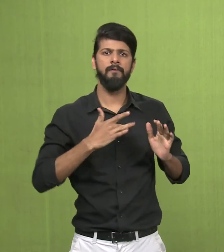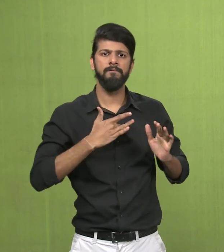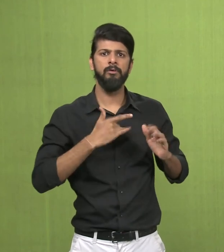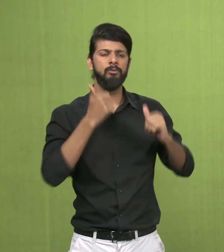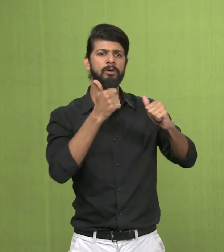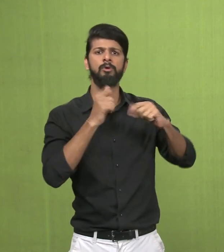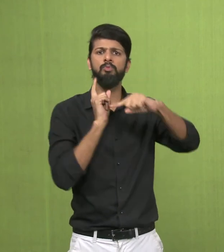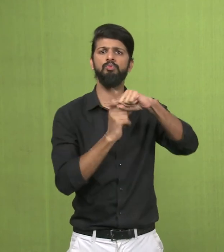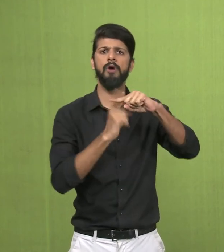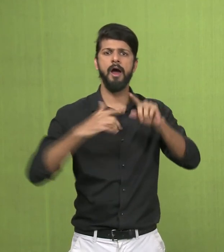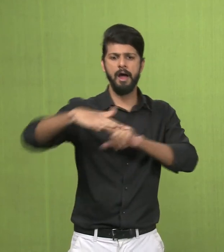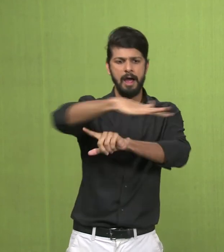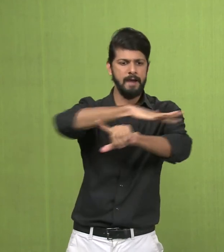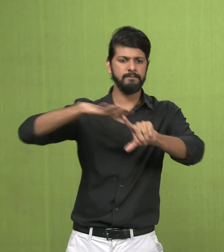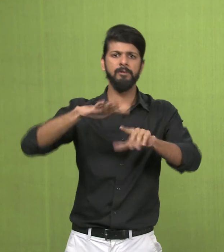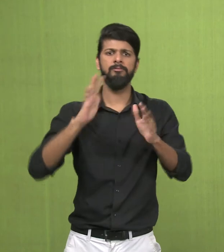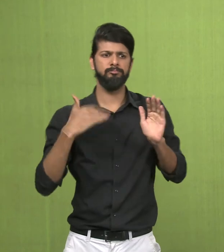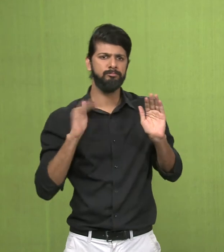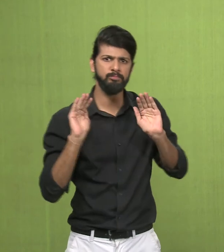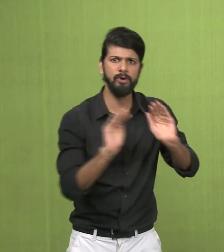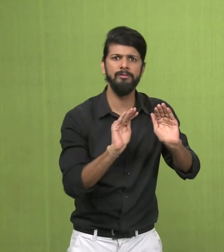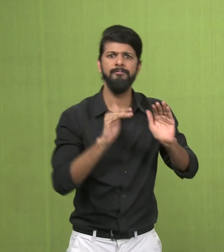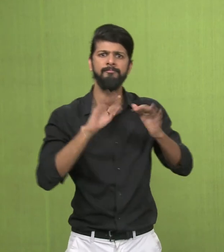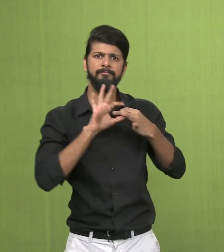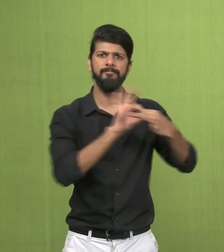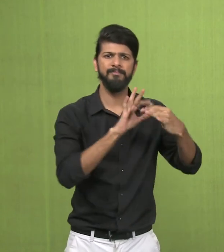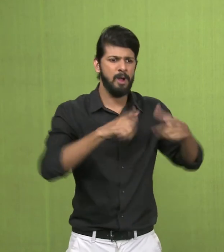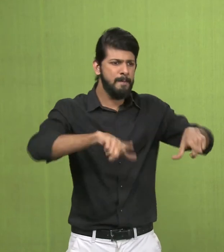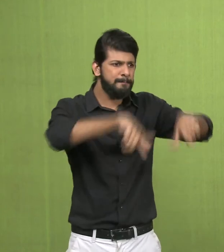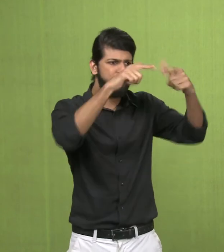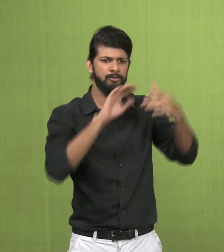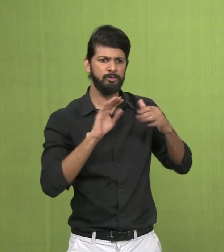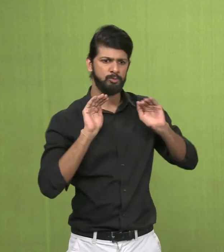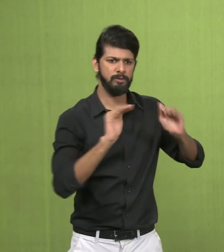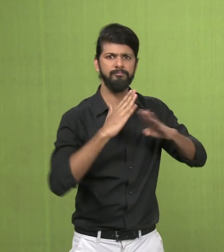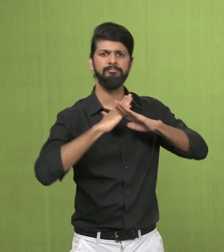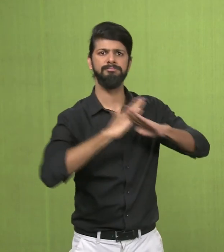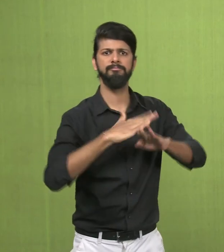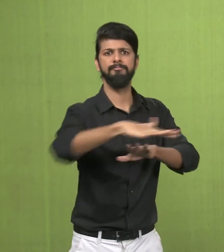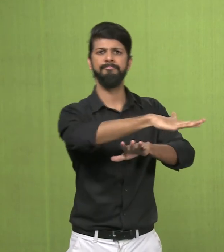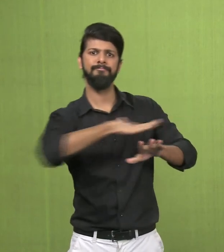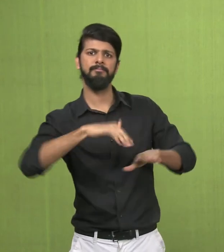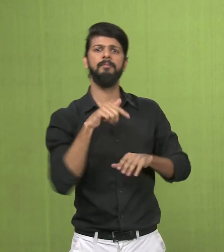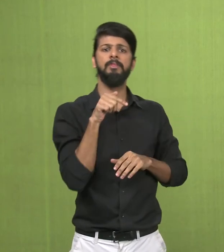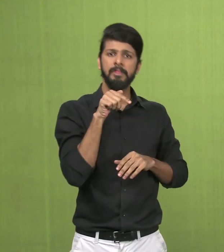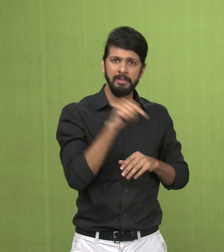The Yakshi is a symbol of prosperity as she is known as